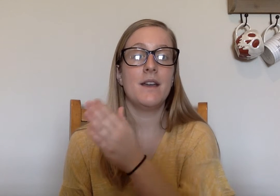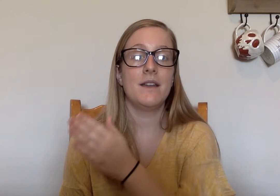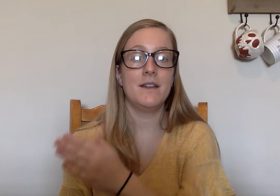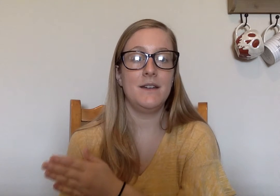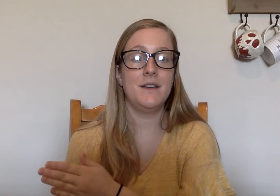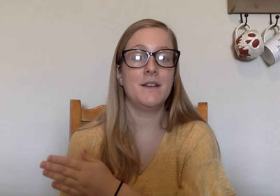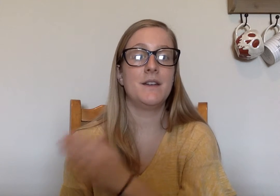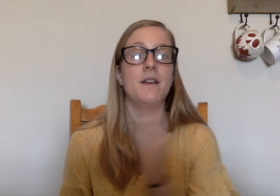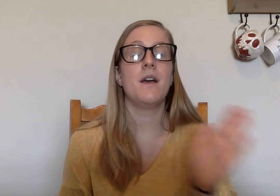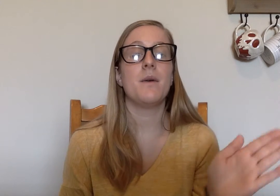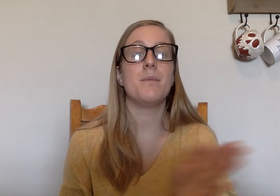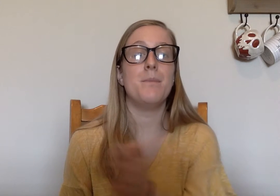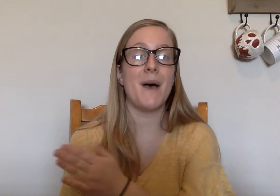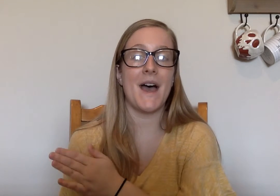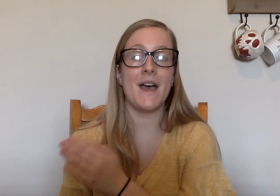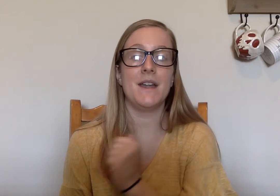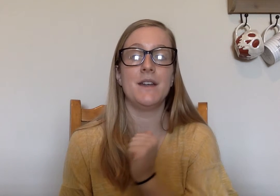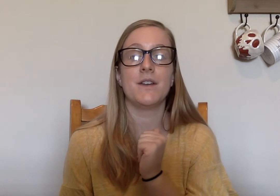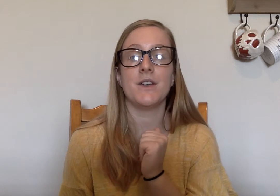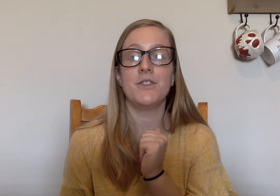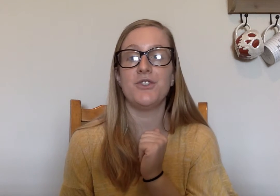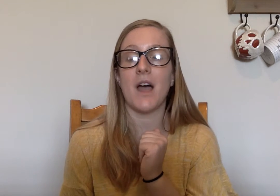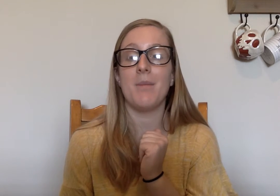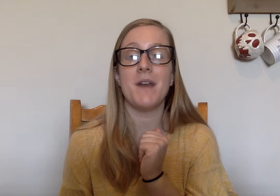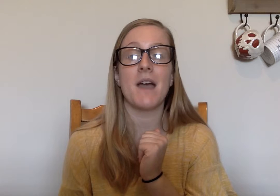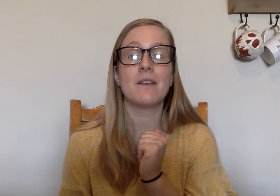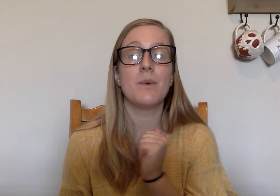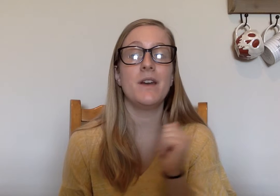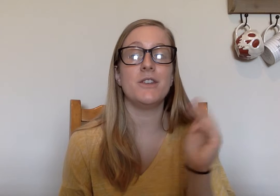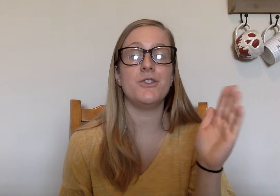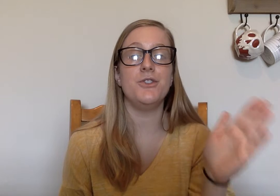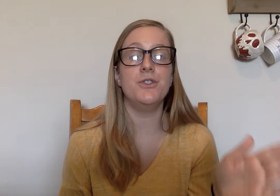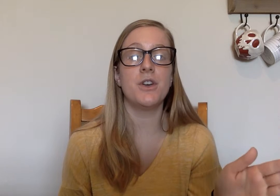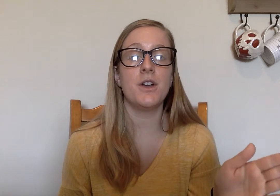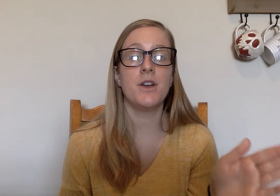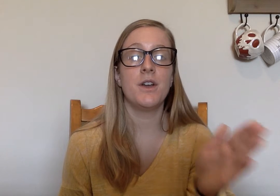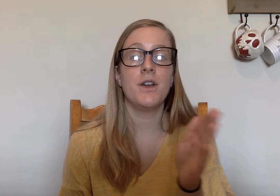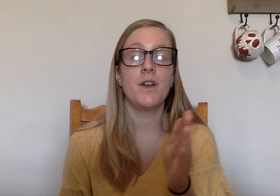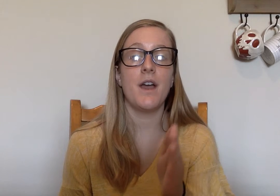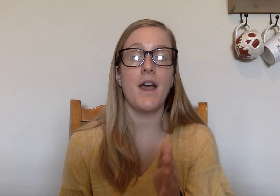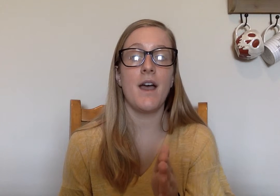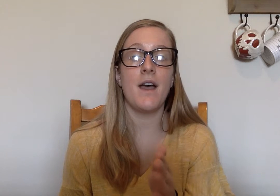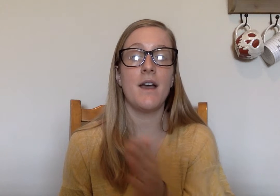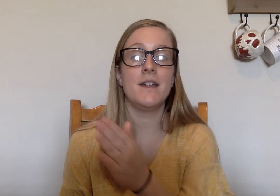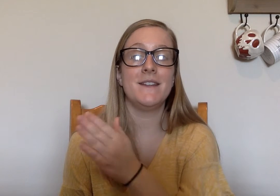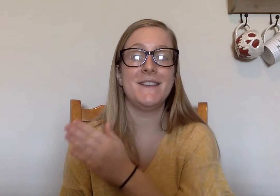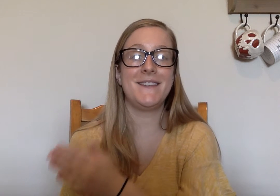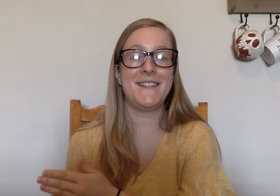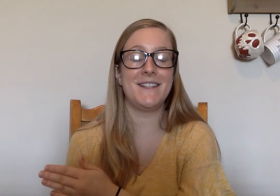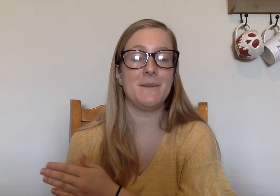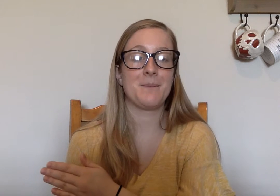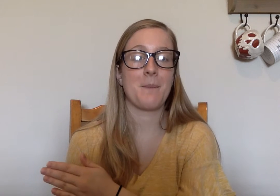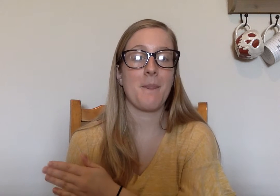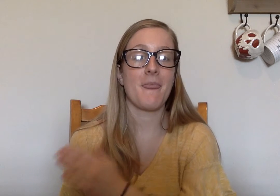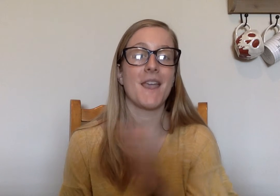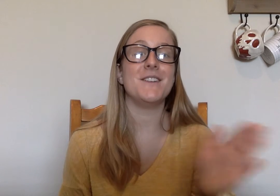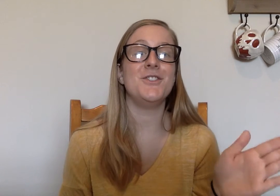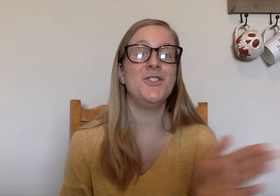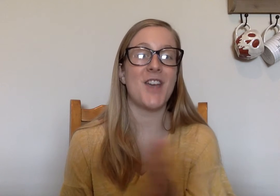D. Bad. Good job. Next one is J, A, T. J.